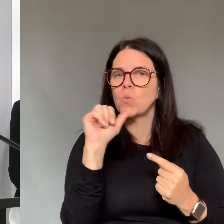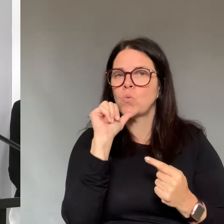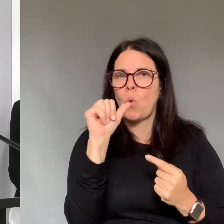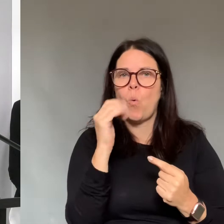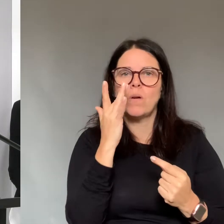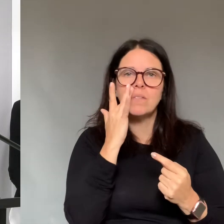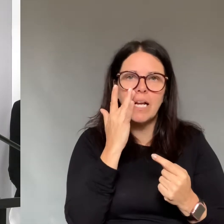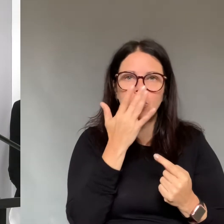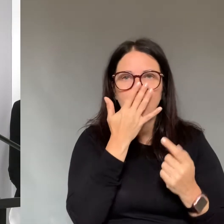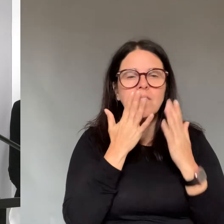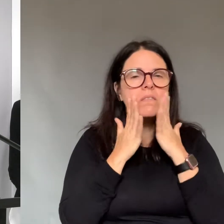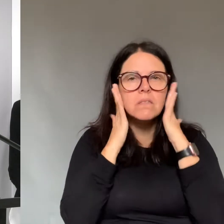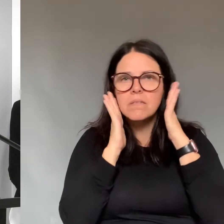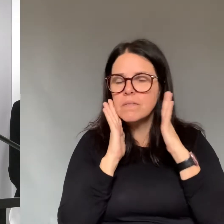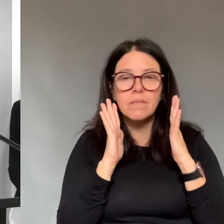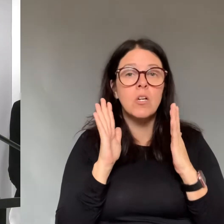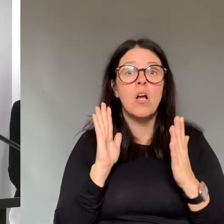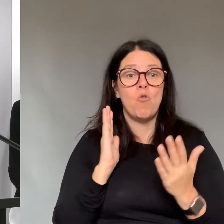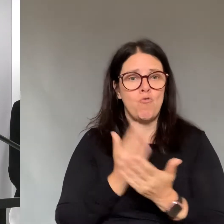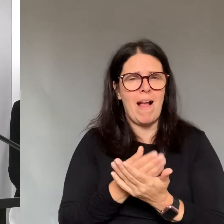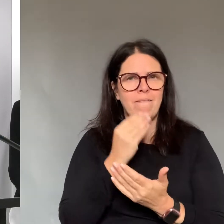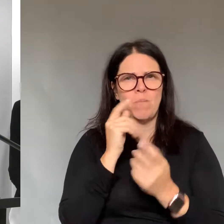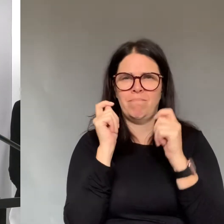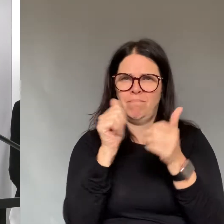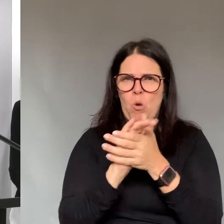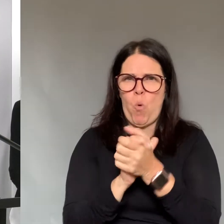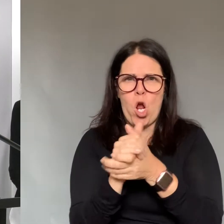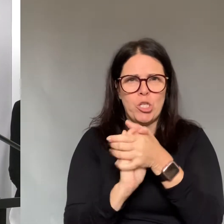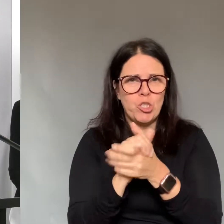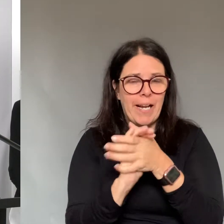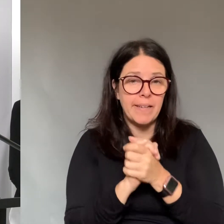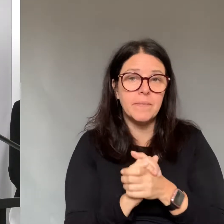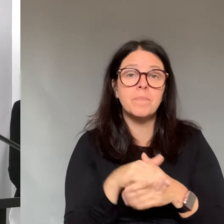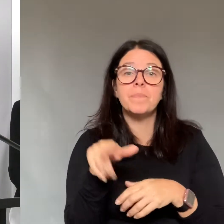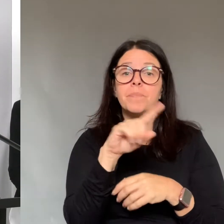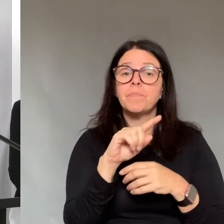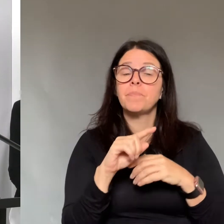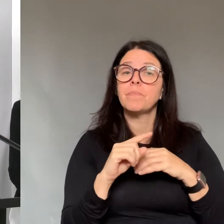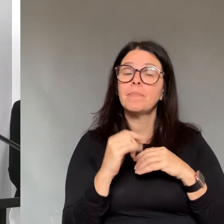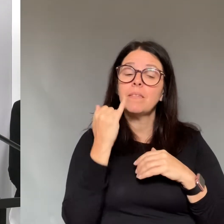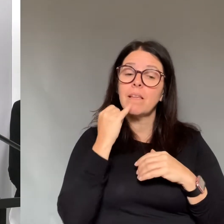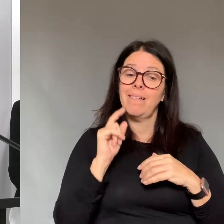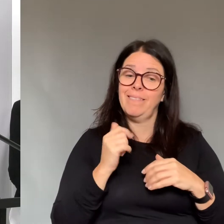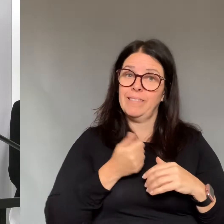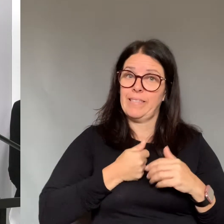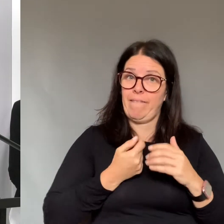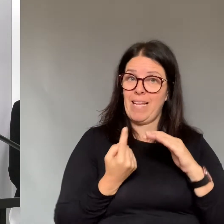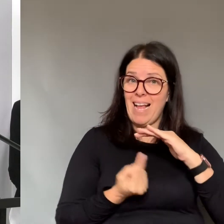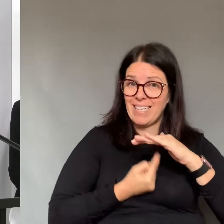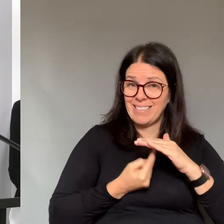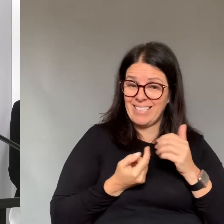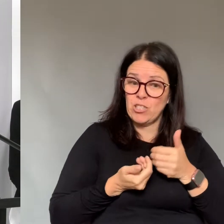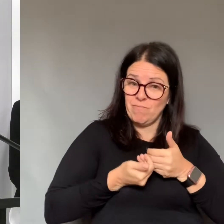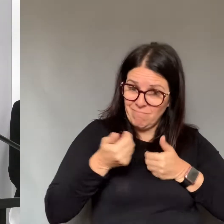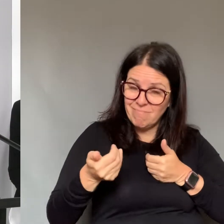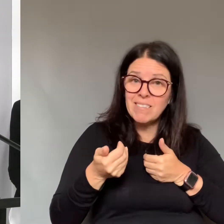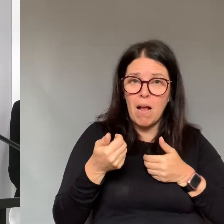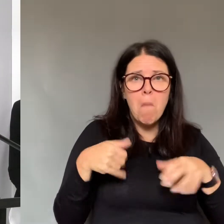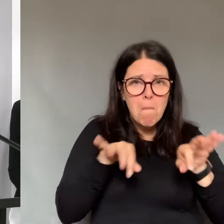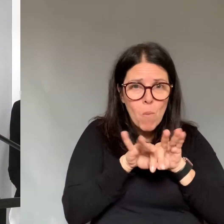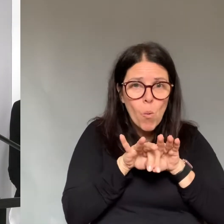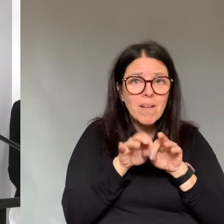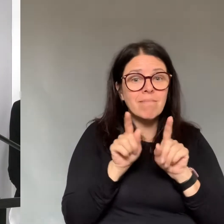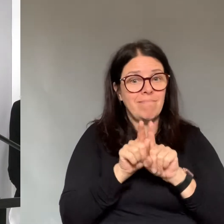the world. Get outside even if it is only in your backyard. The outdoors and fresh air are